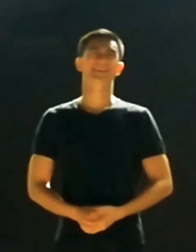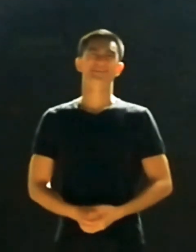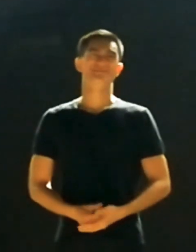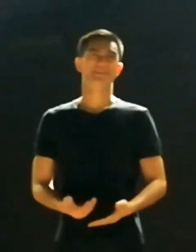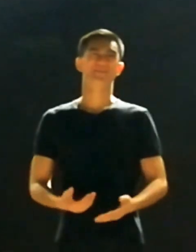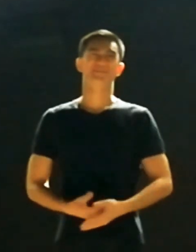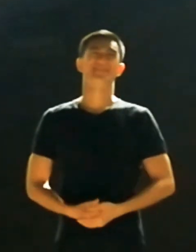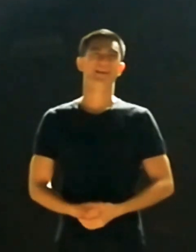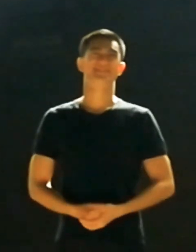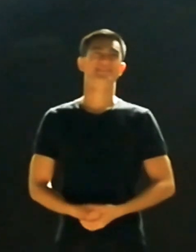It was nice.